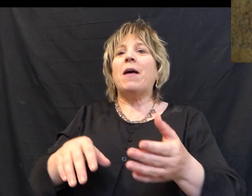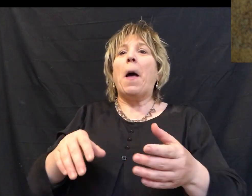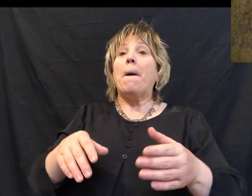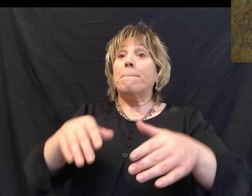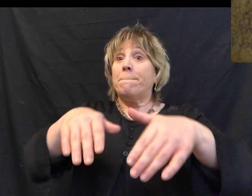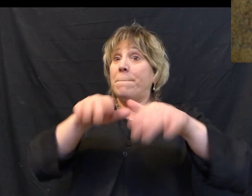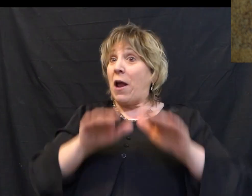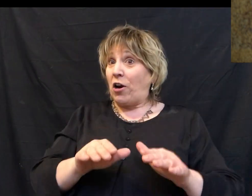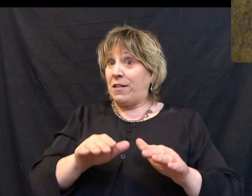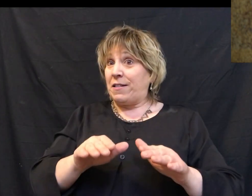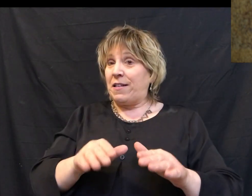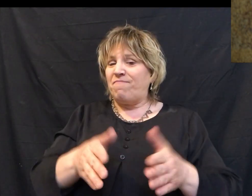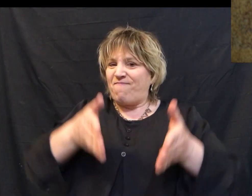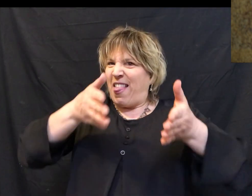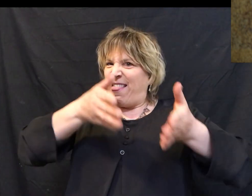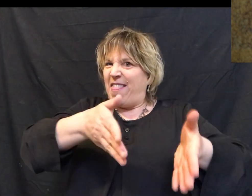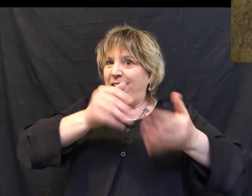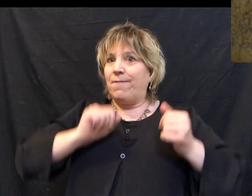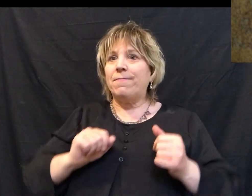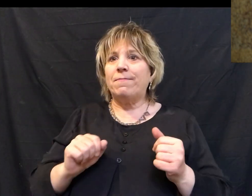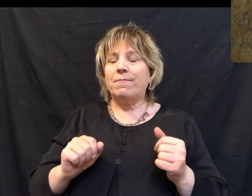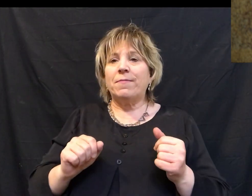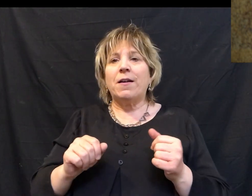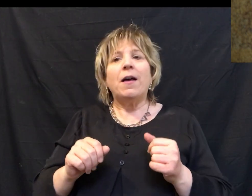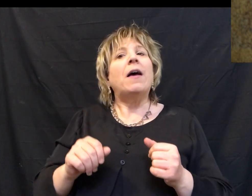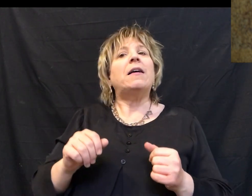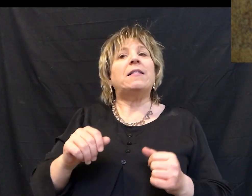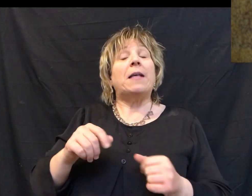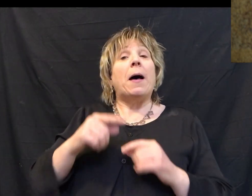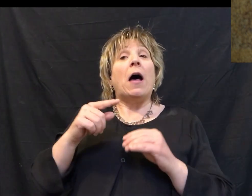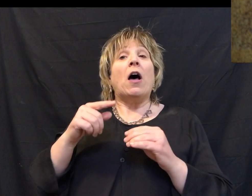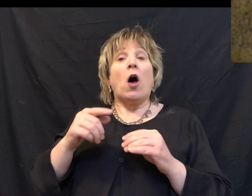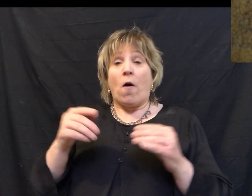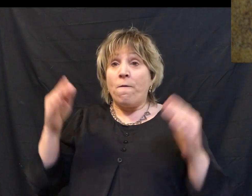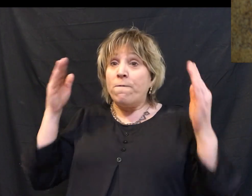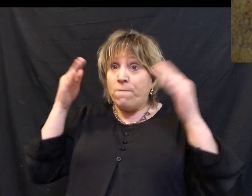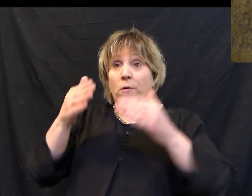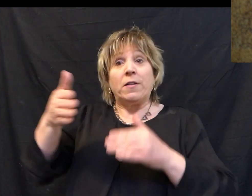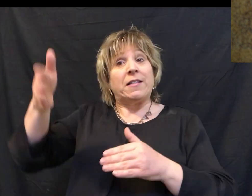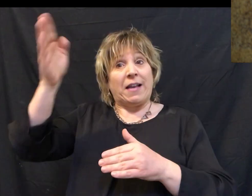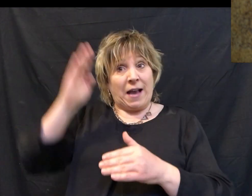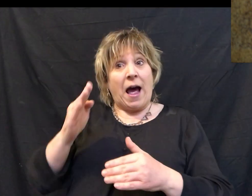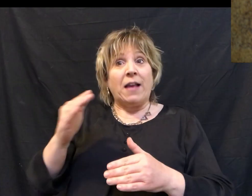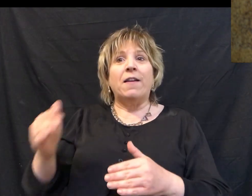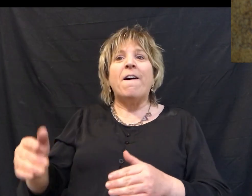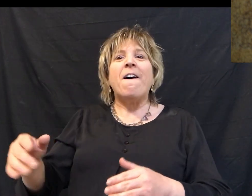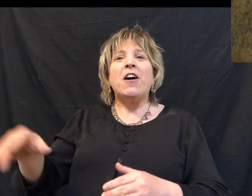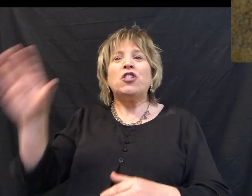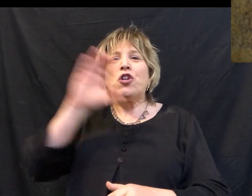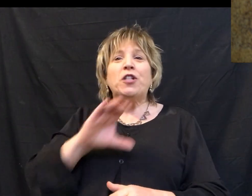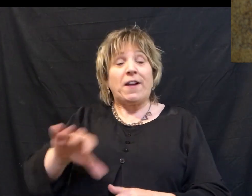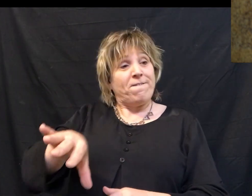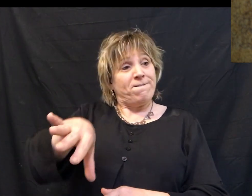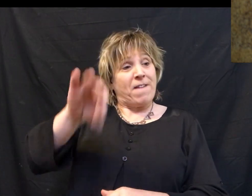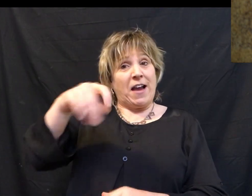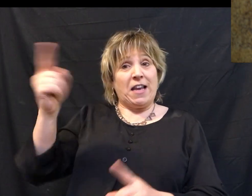burdens, buries it, and leaves it there. This is about God finding and knowing us